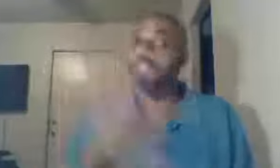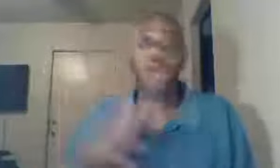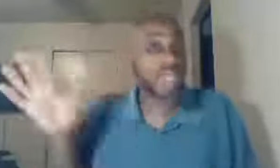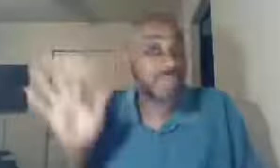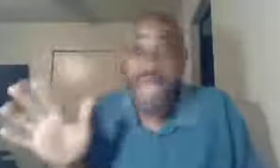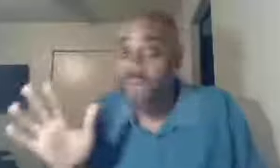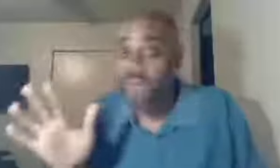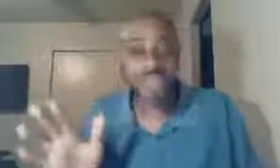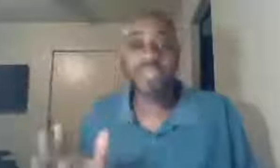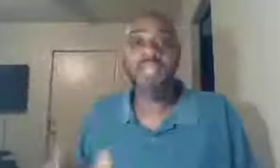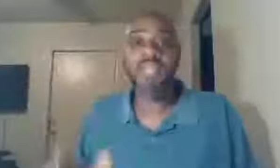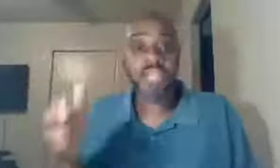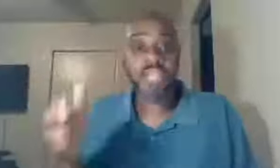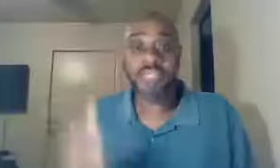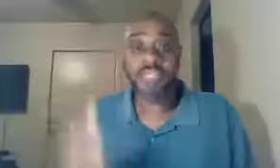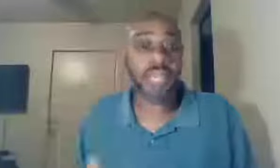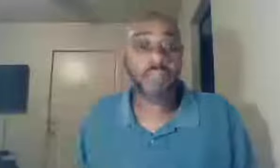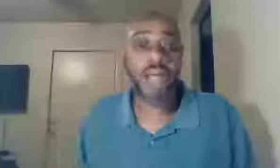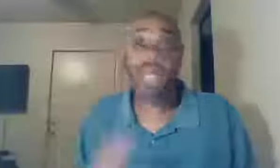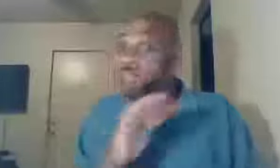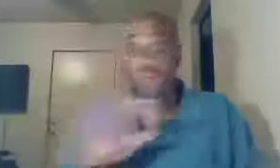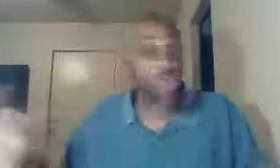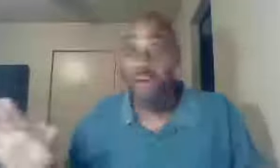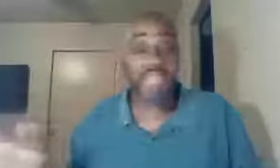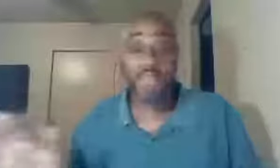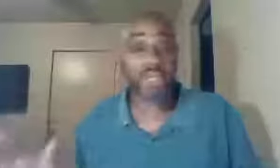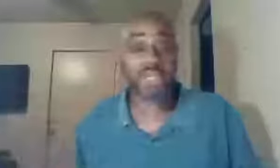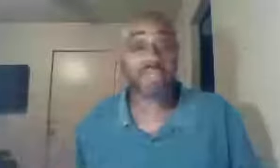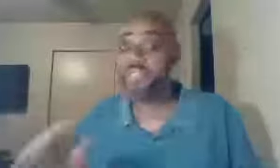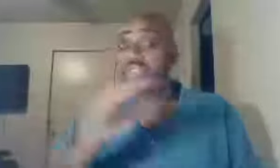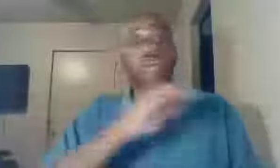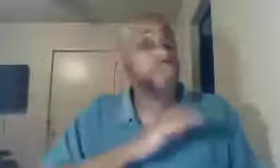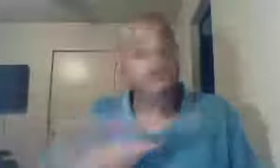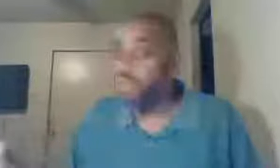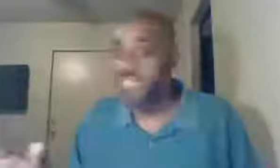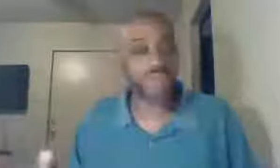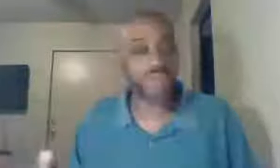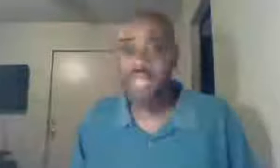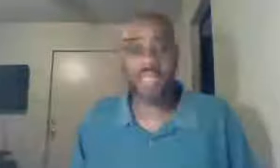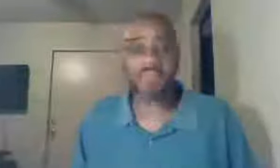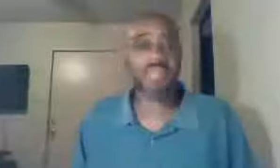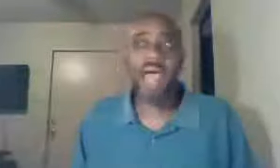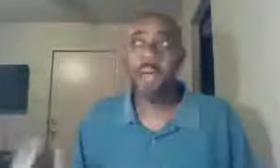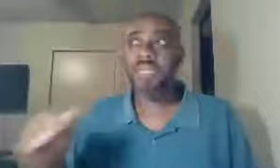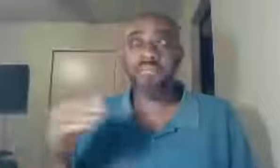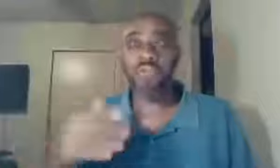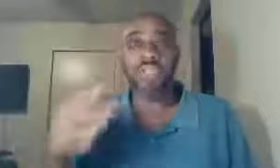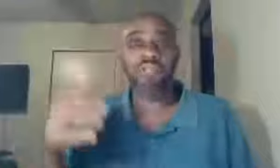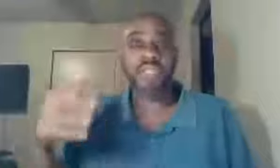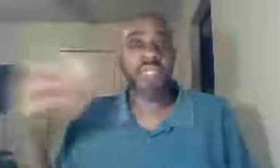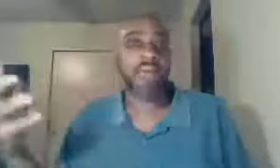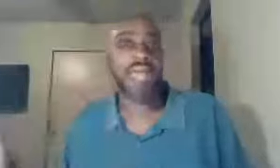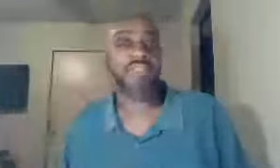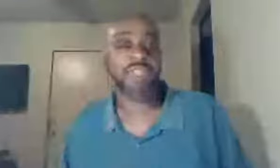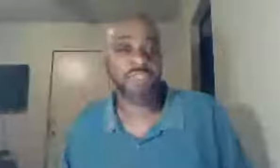don't ask me how it works, they're sharing the same parking lot, two very separate churches, two different names, I believe two different denominations,